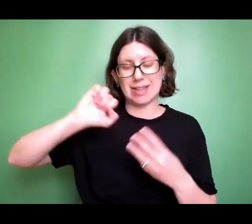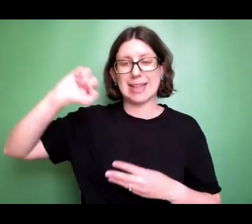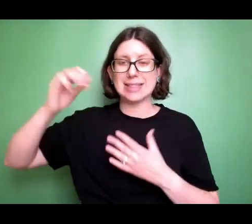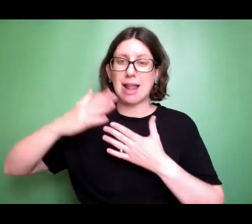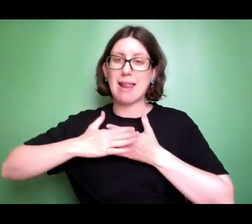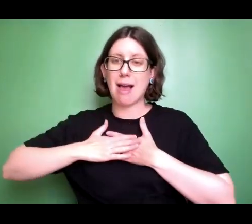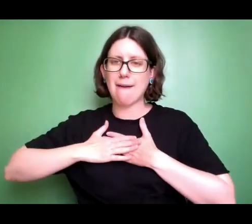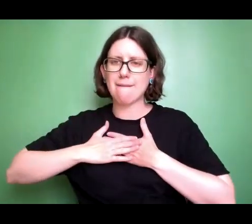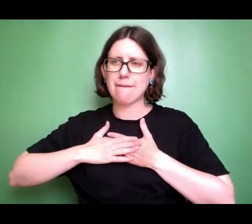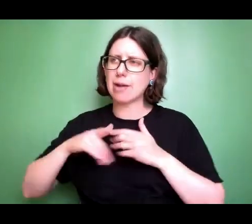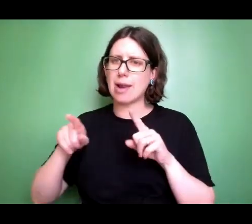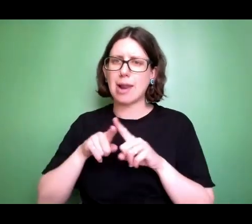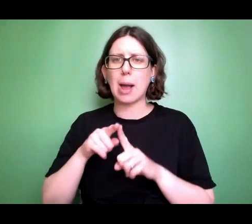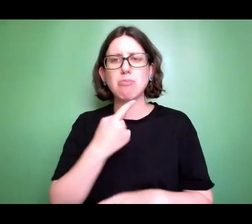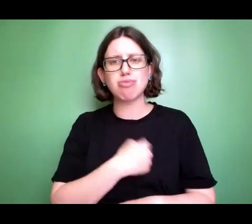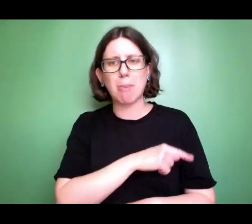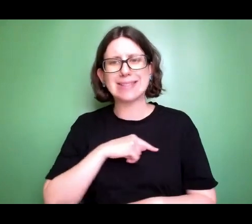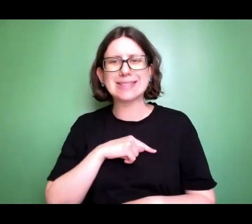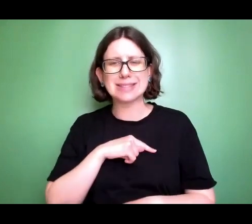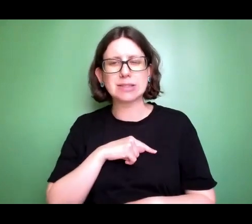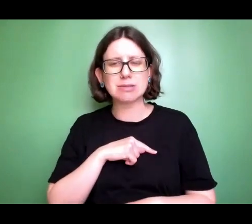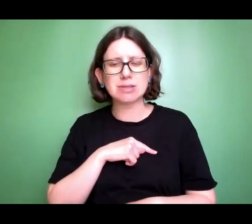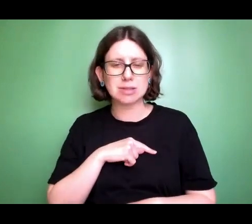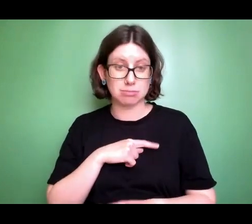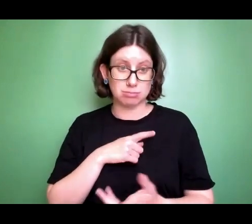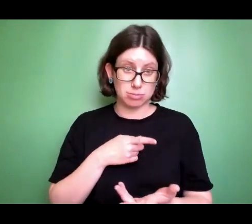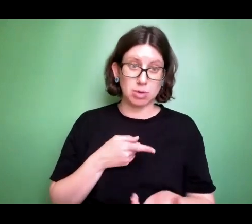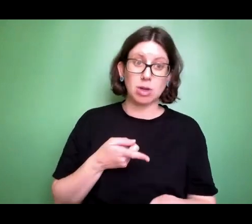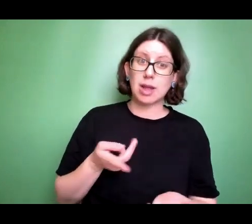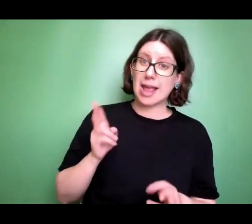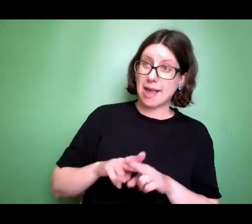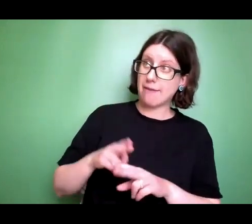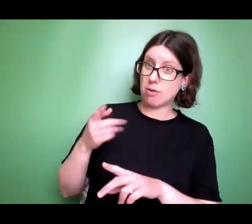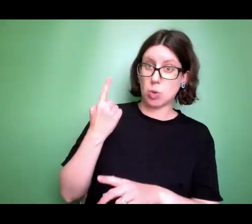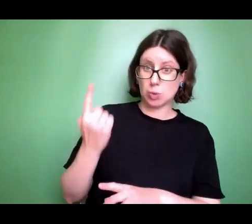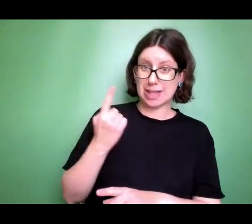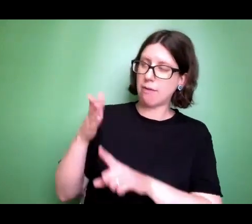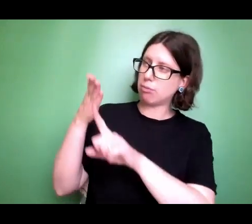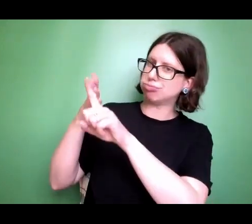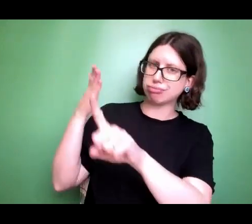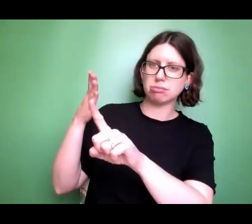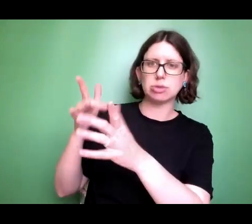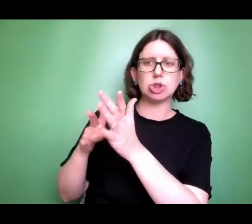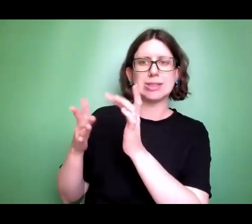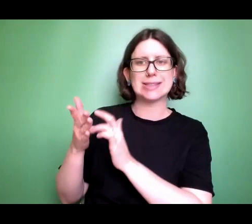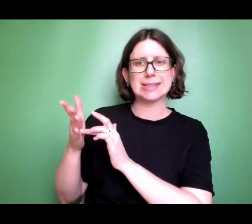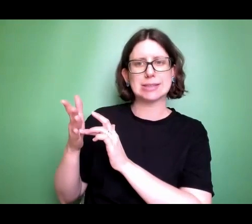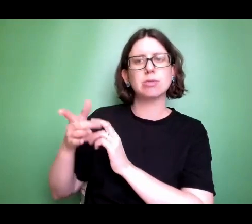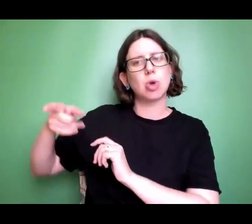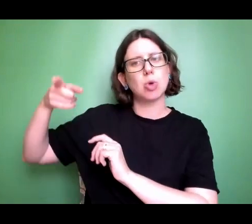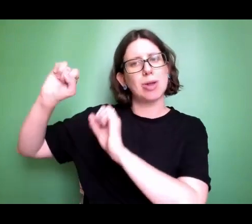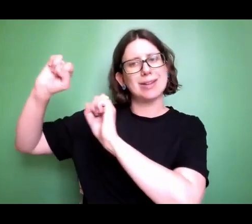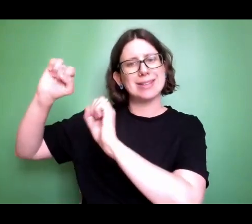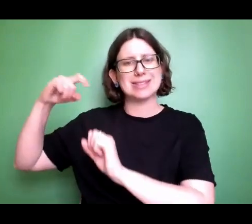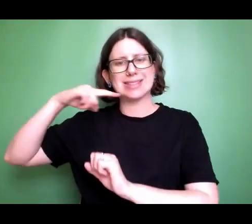anyone acknowledges that Jesus is the son of God, God lives in them and they in God. And so we know and rely on the love God has for